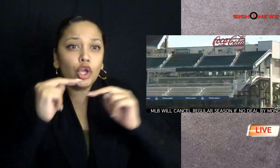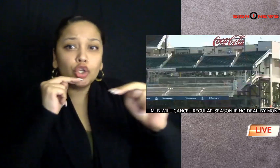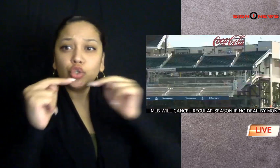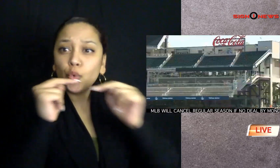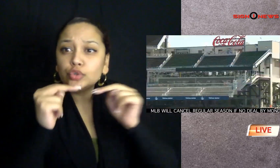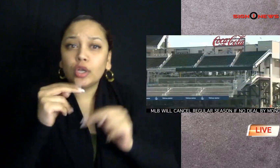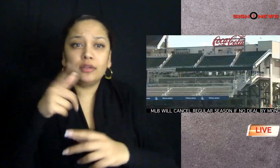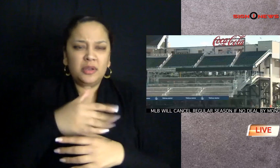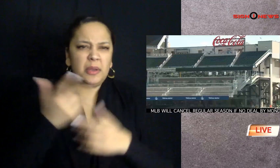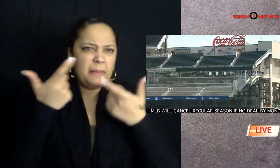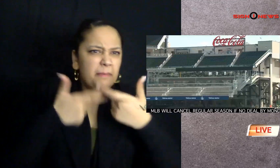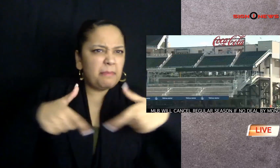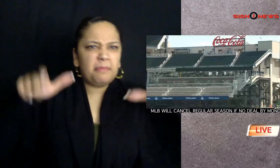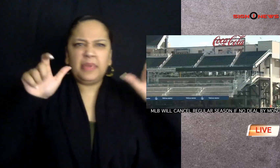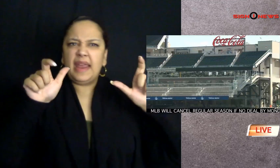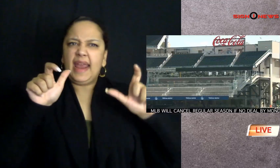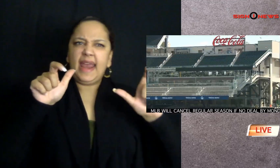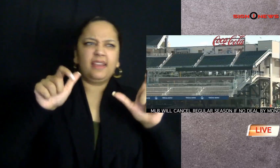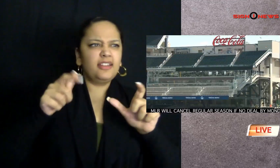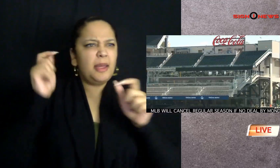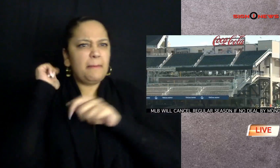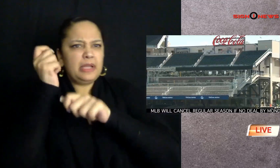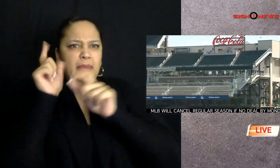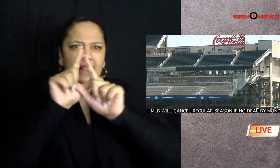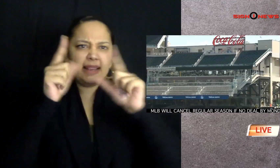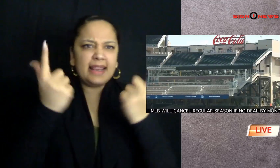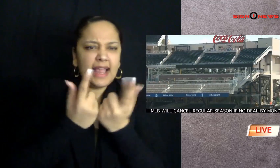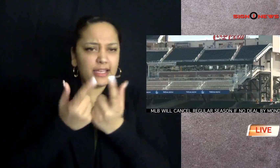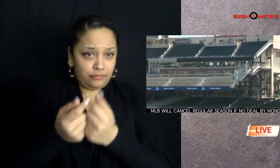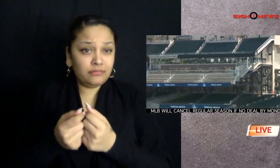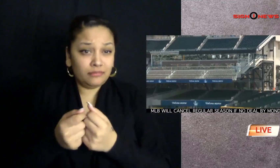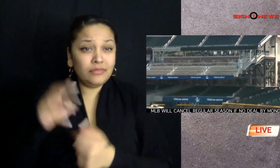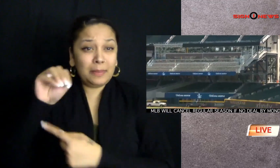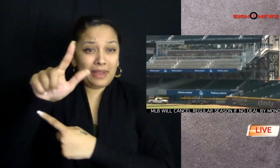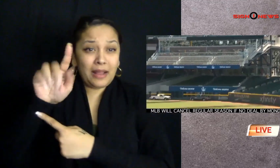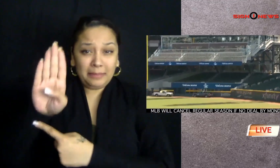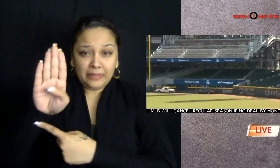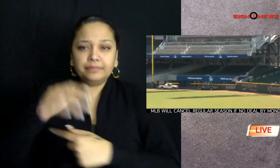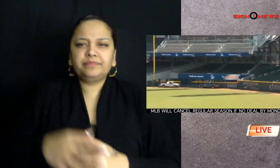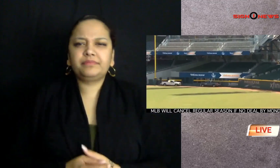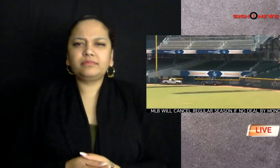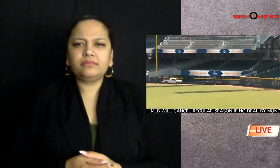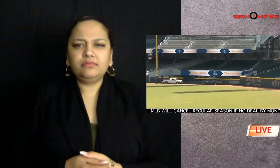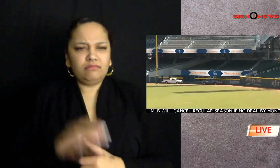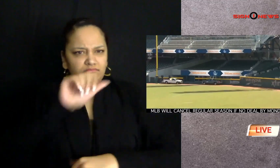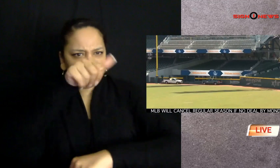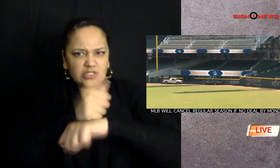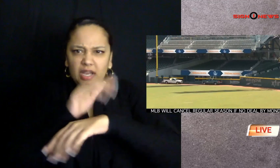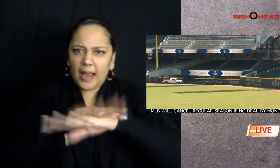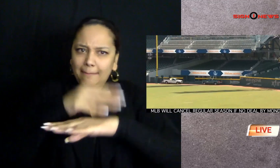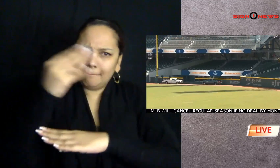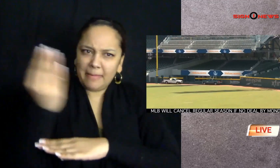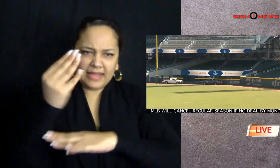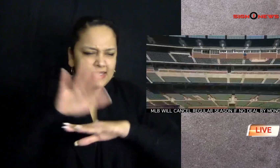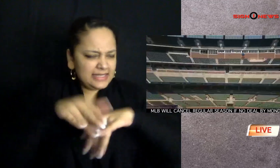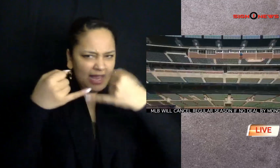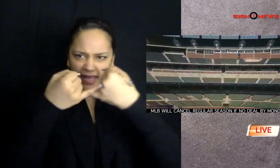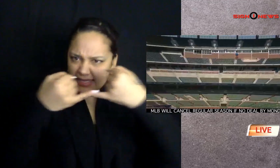according to sources familiar with the negotiations major league baseball has set a Monday